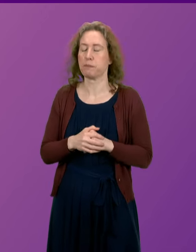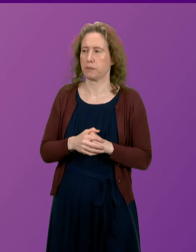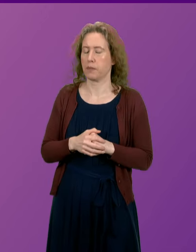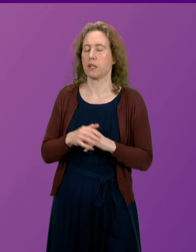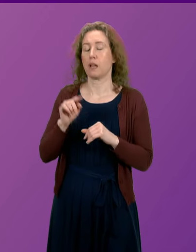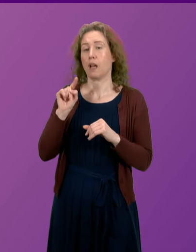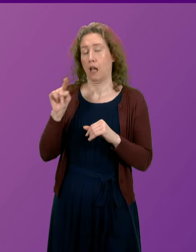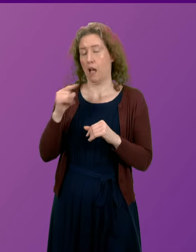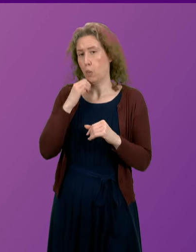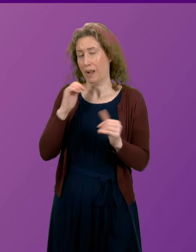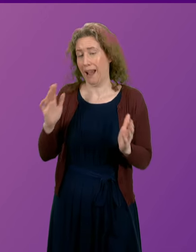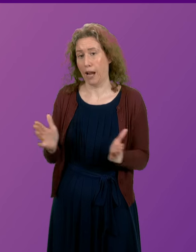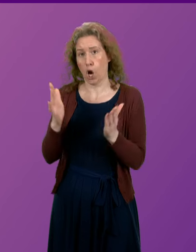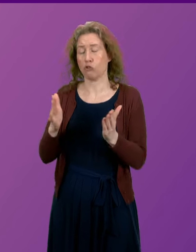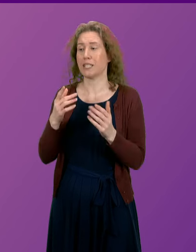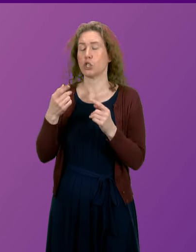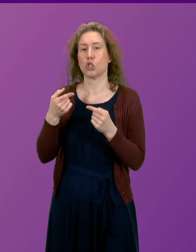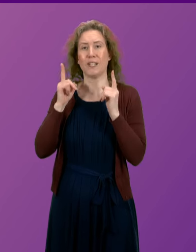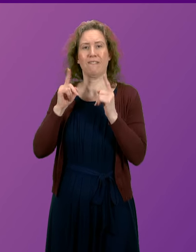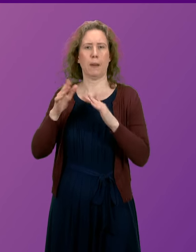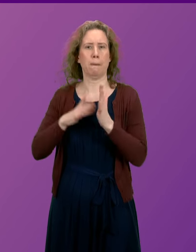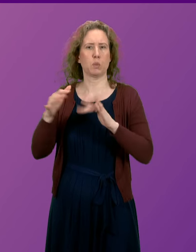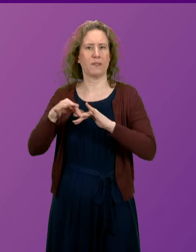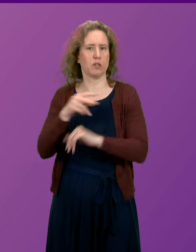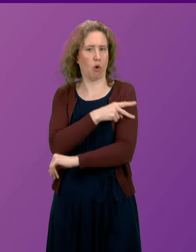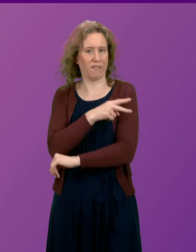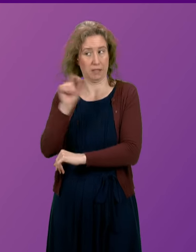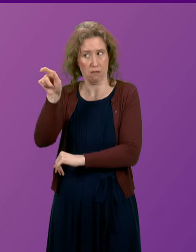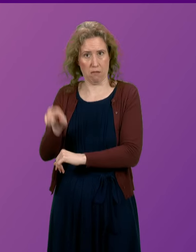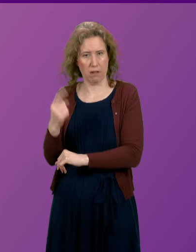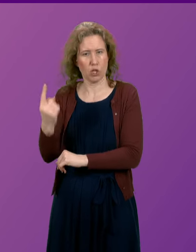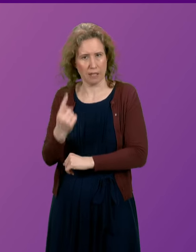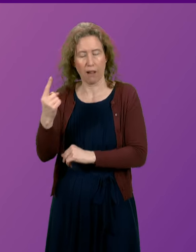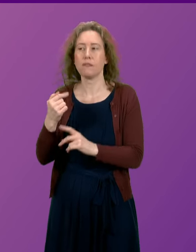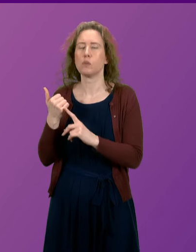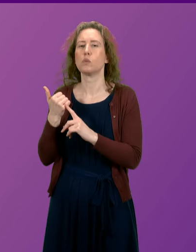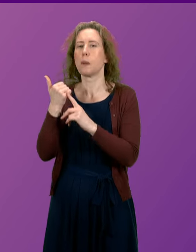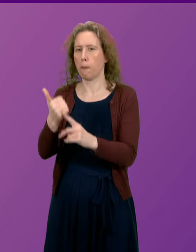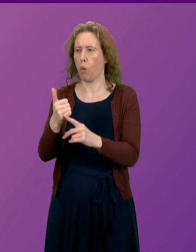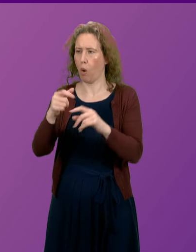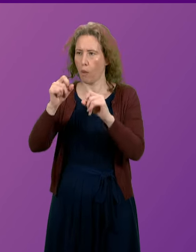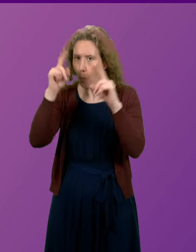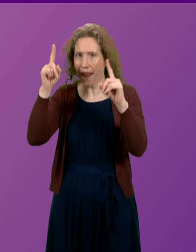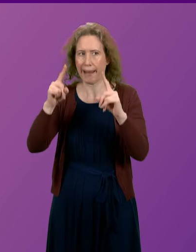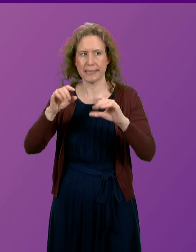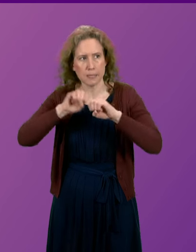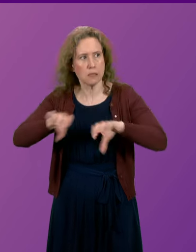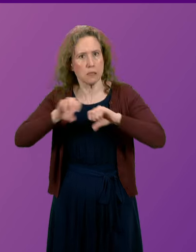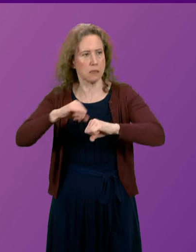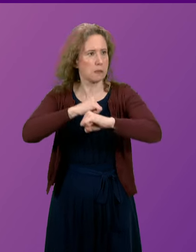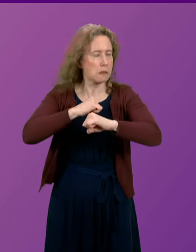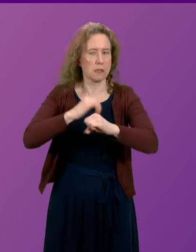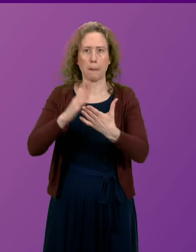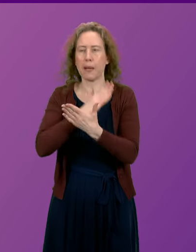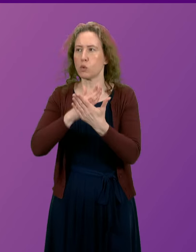And I will encourage the Chief Midwifery Officer to support the awareness-raising efforts that are essential to